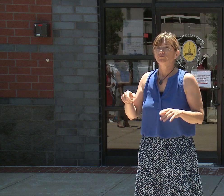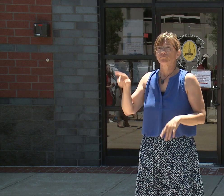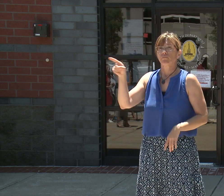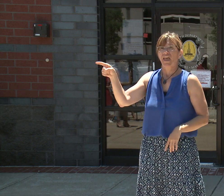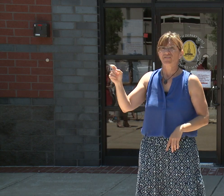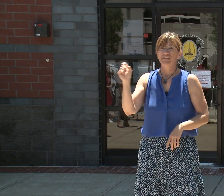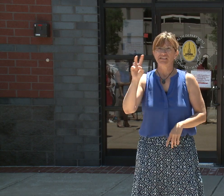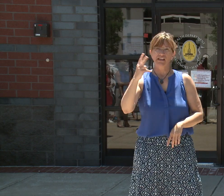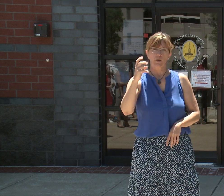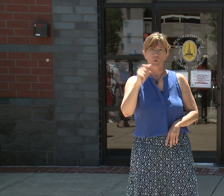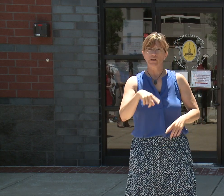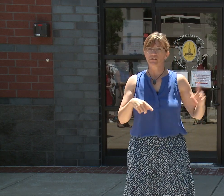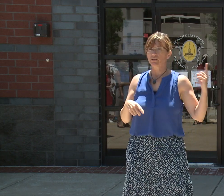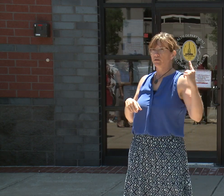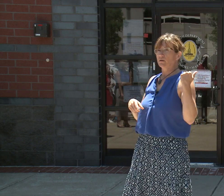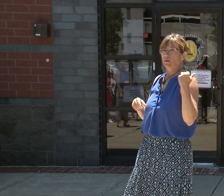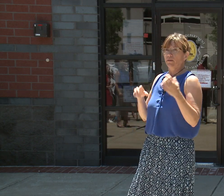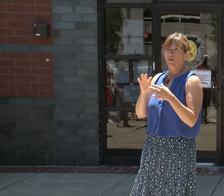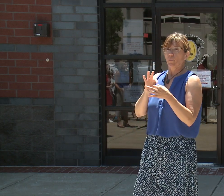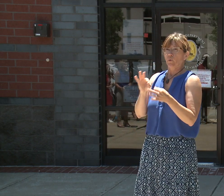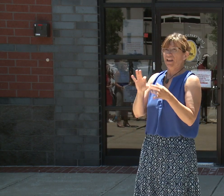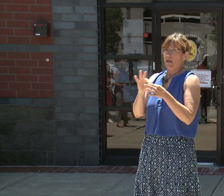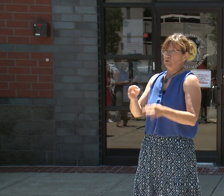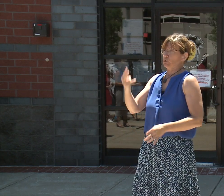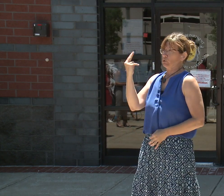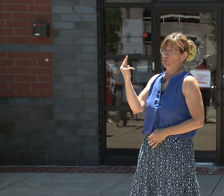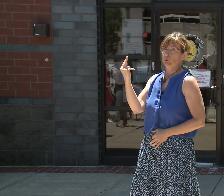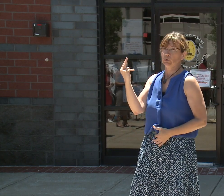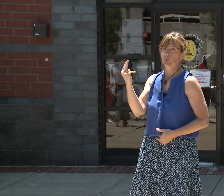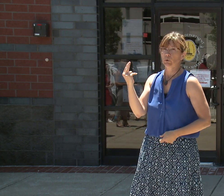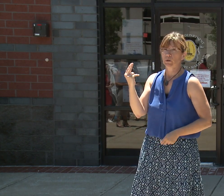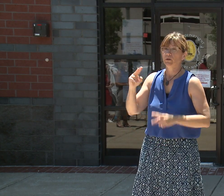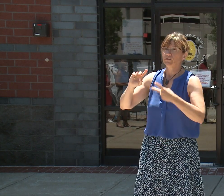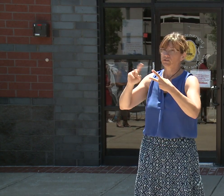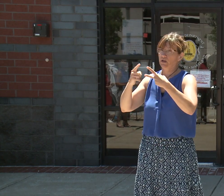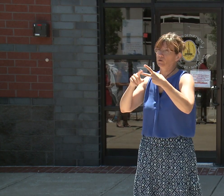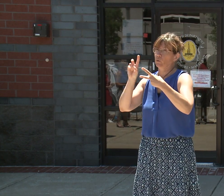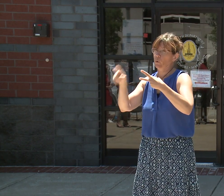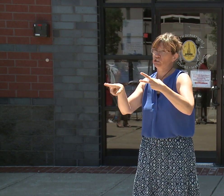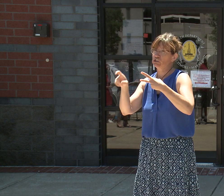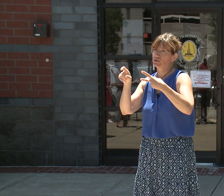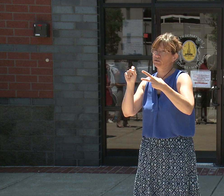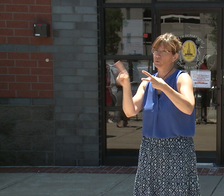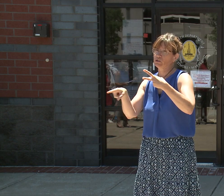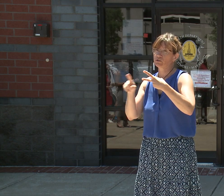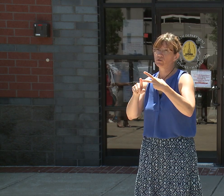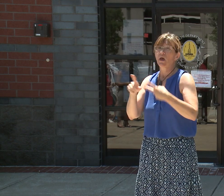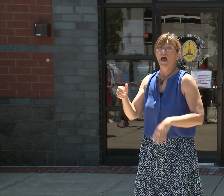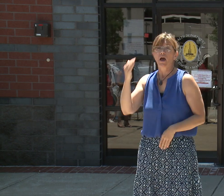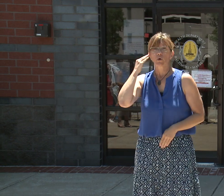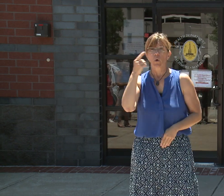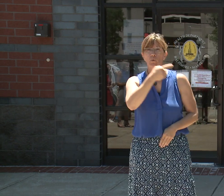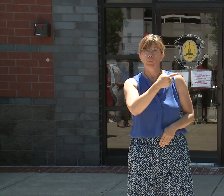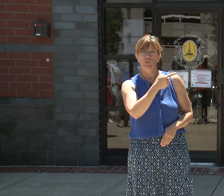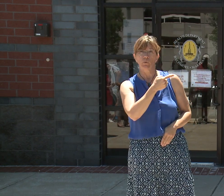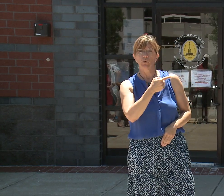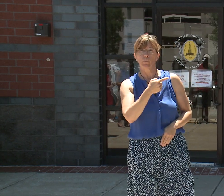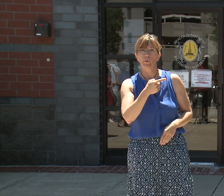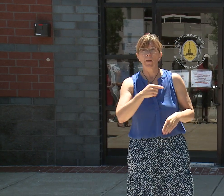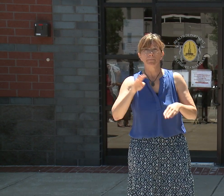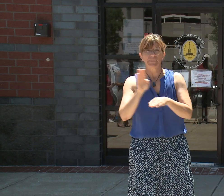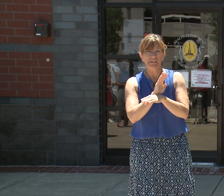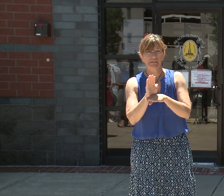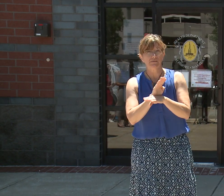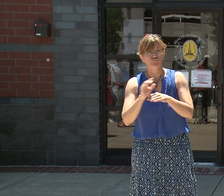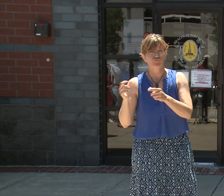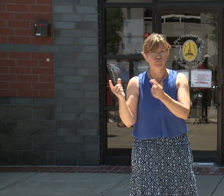said... That was one question. Okay, go ahead. So I know you were busy for last night, but when or why won't you come down to Fells Point